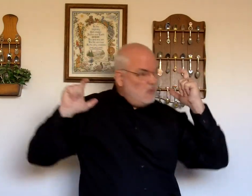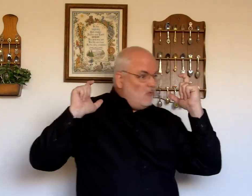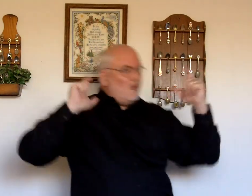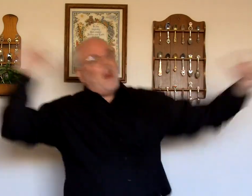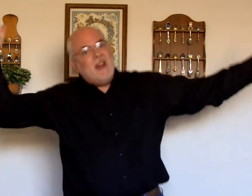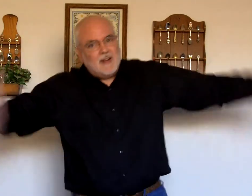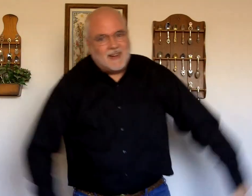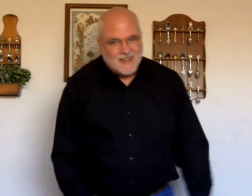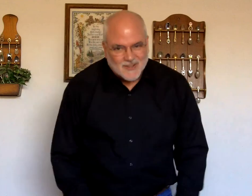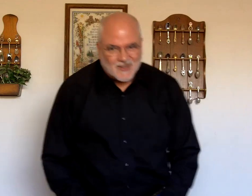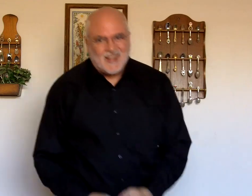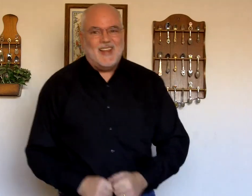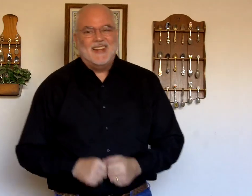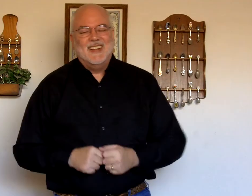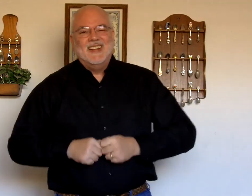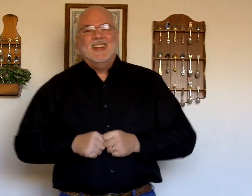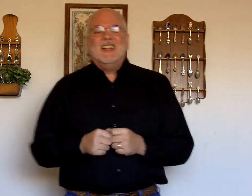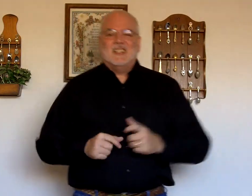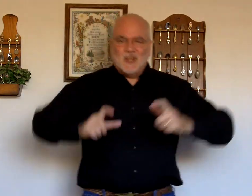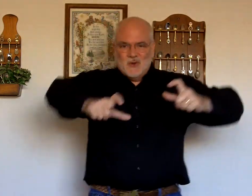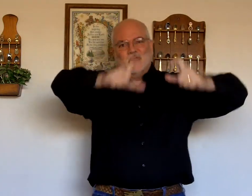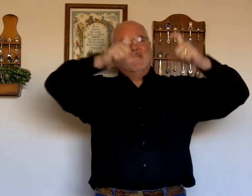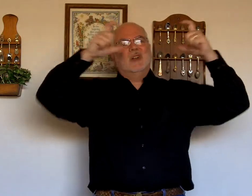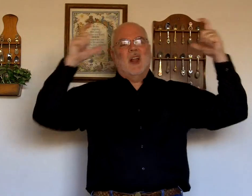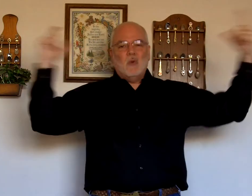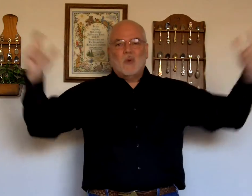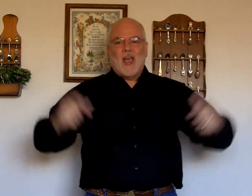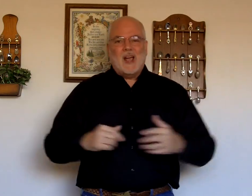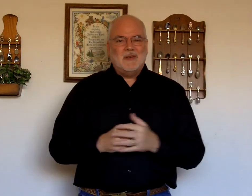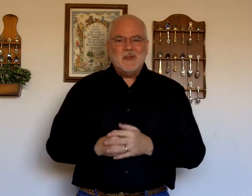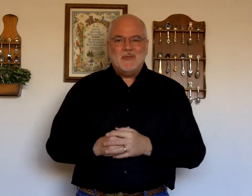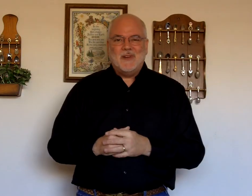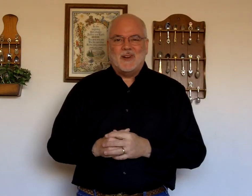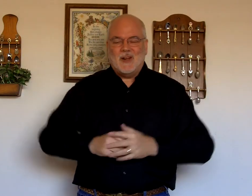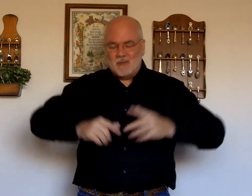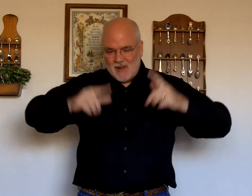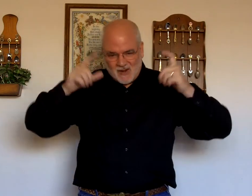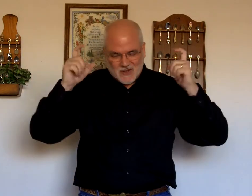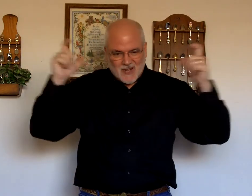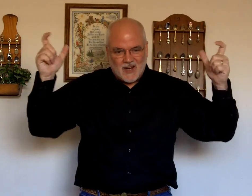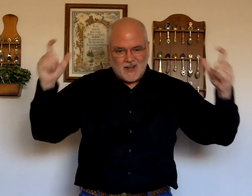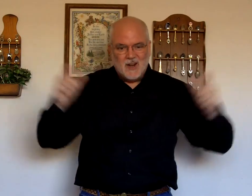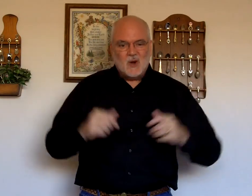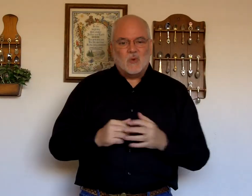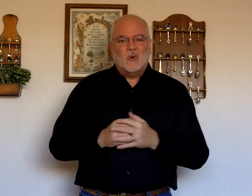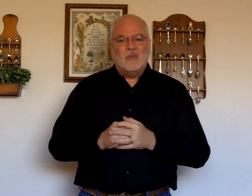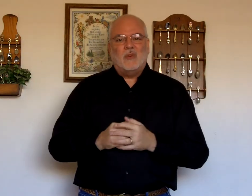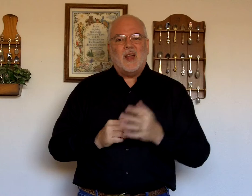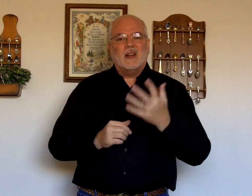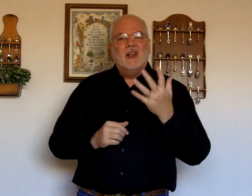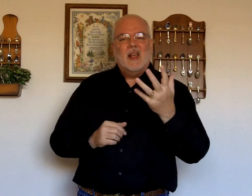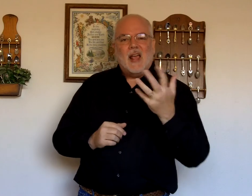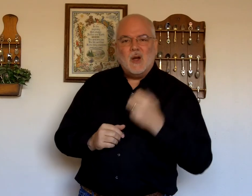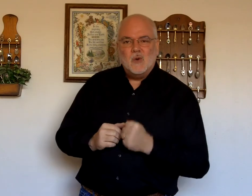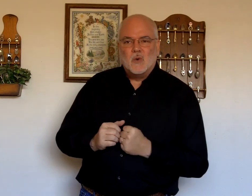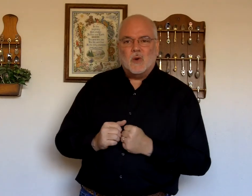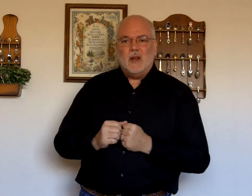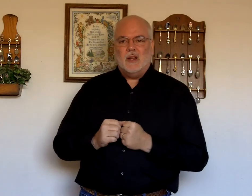Great. Okay. So. However you feel on that one. Make your sign. Reflect. How great it